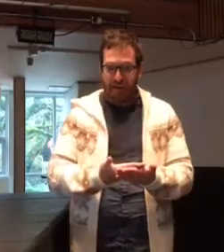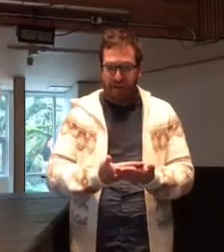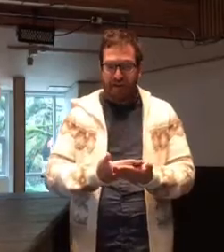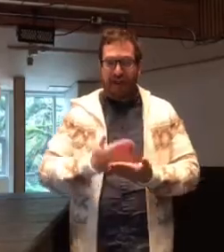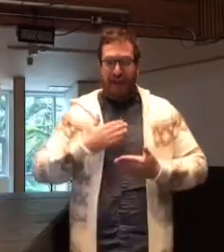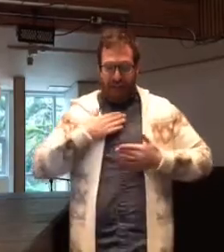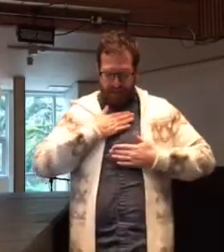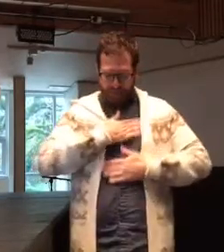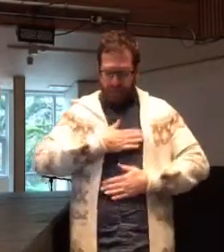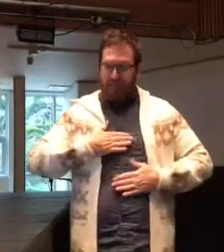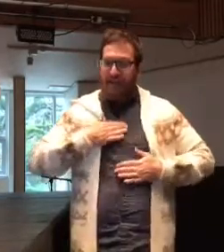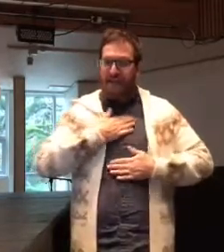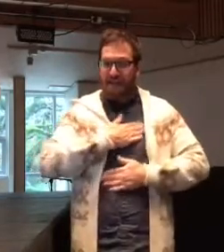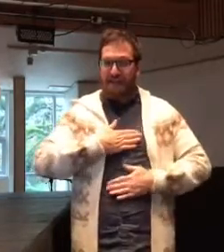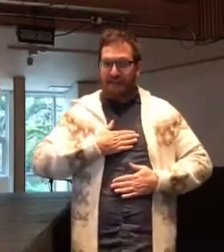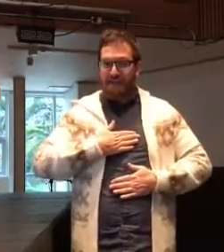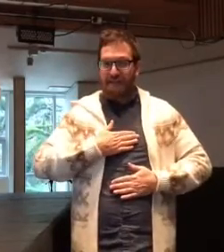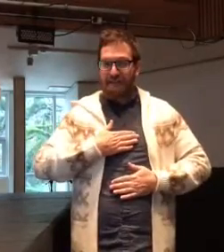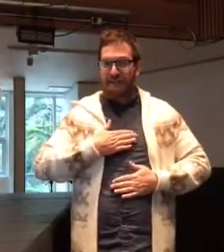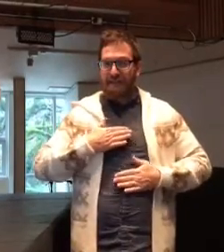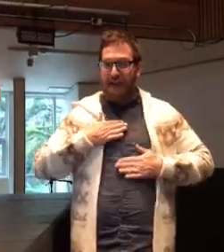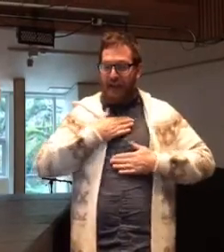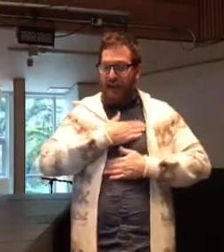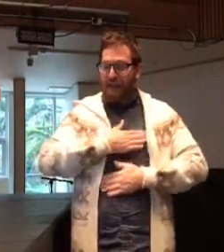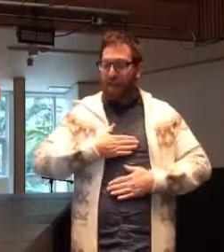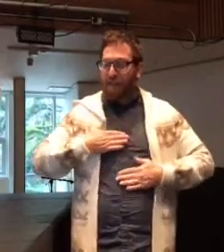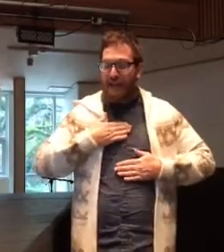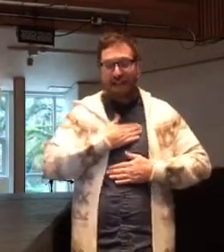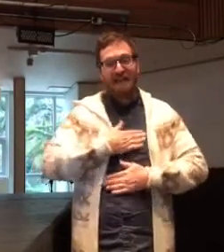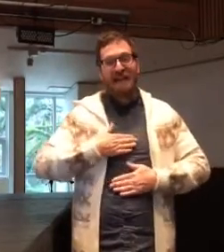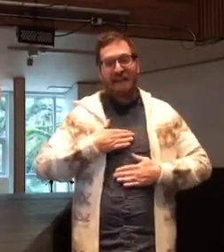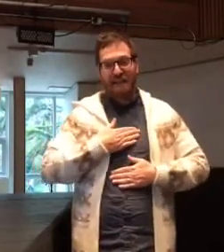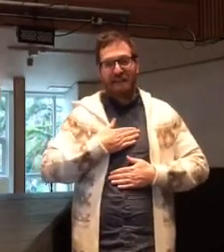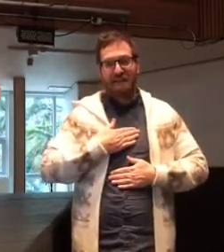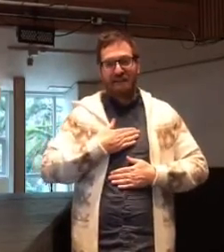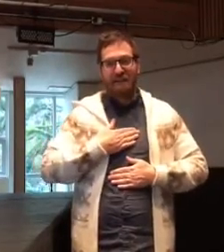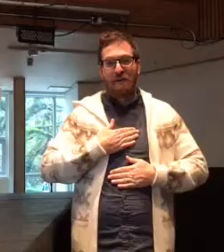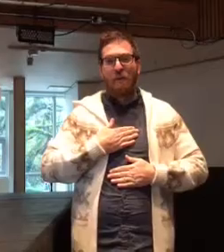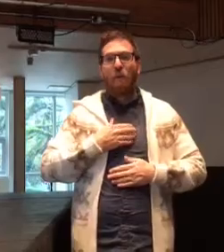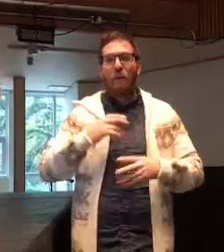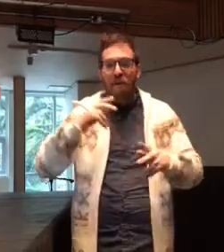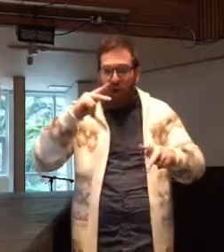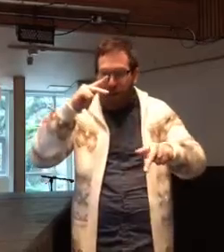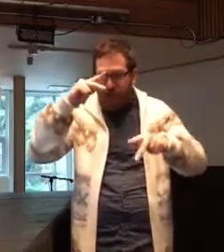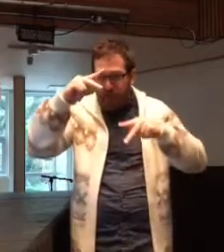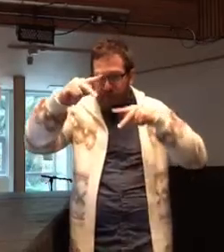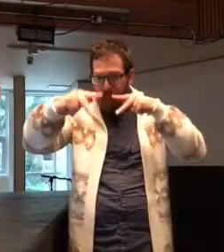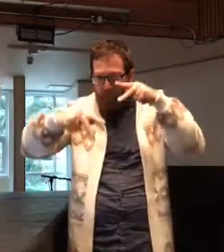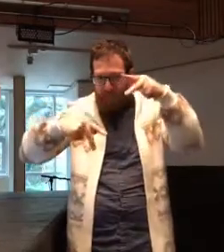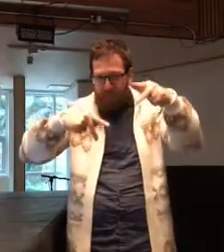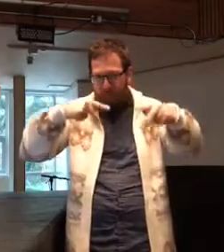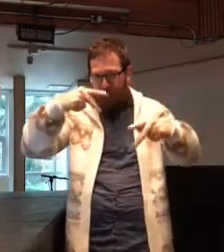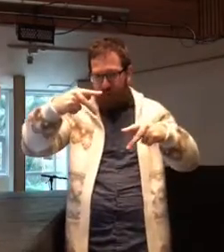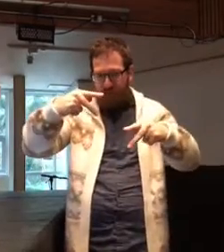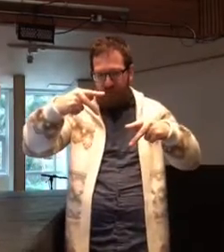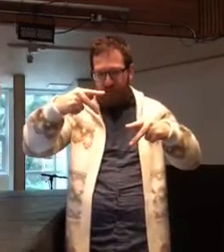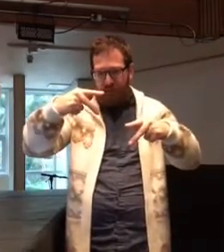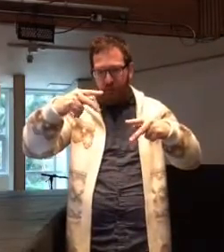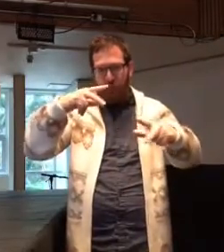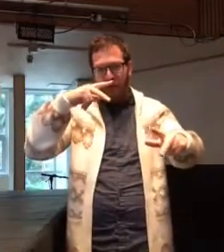and pleasant and pleasant it is when God's people, when